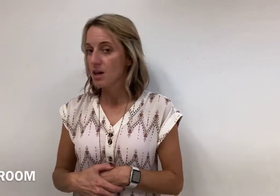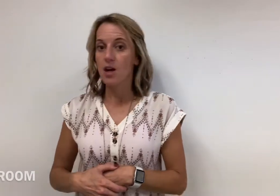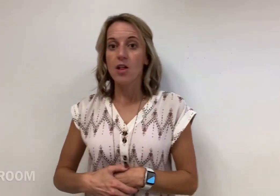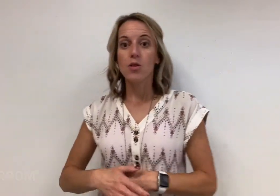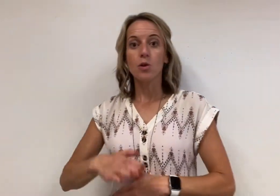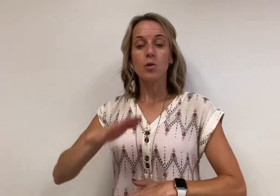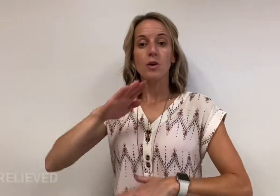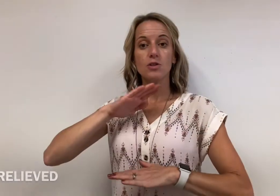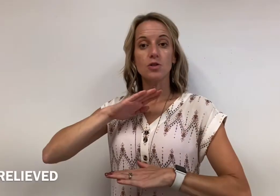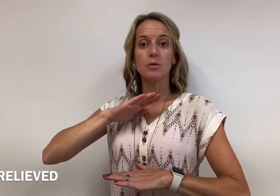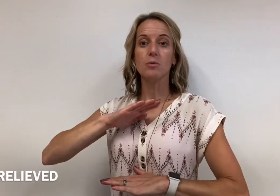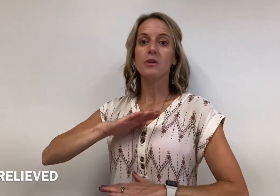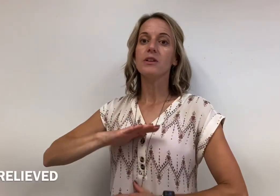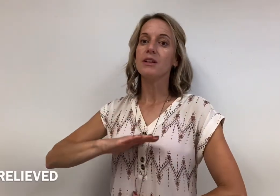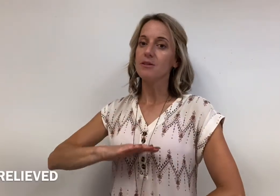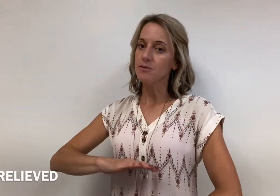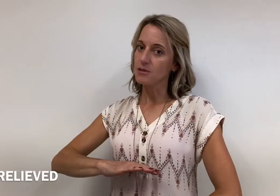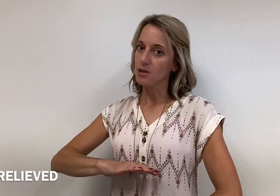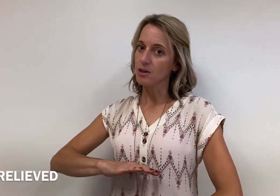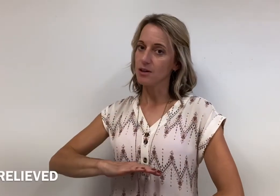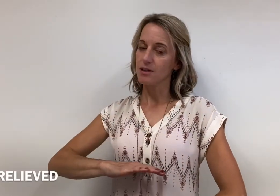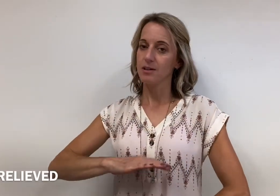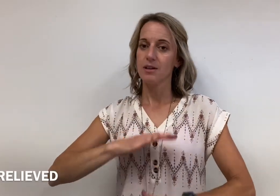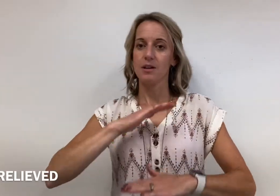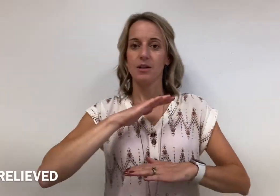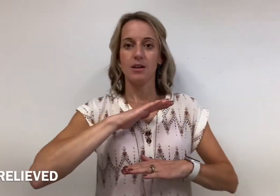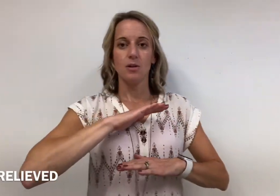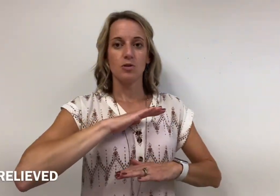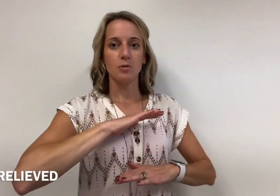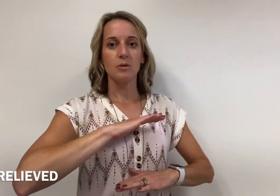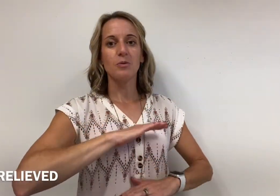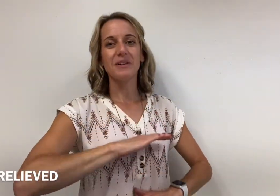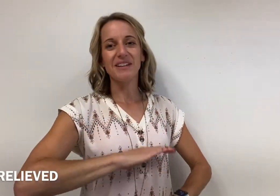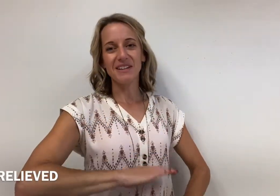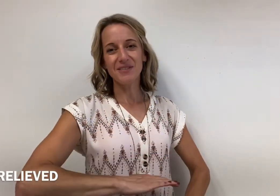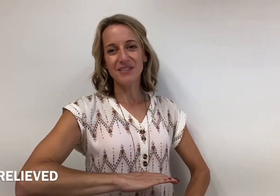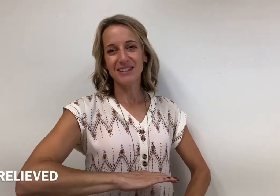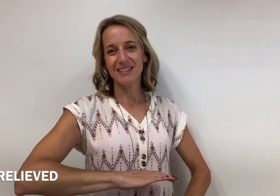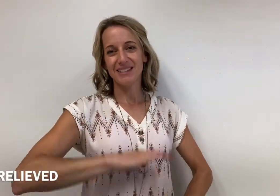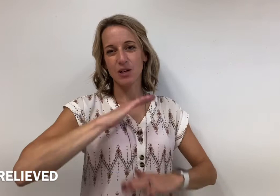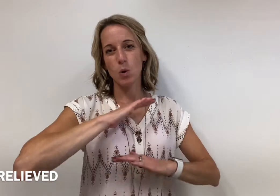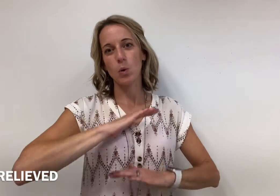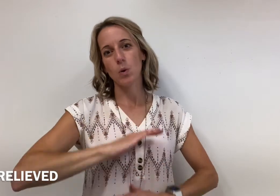They're going to be relieved, to be relieved. Wow.